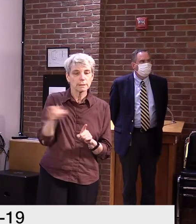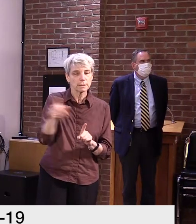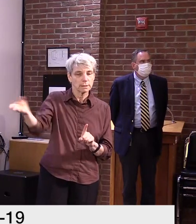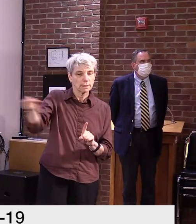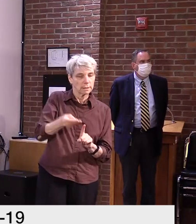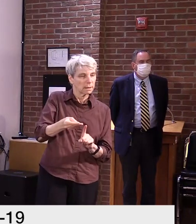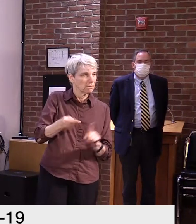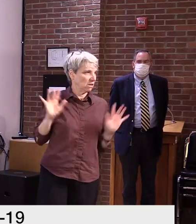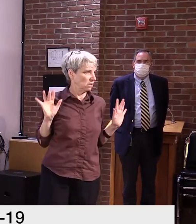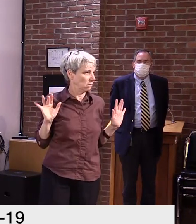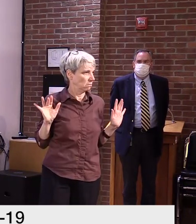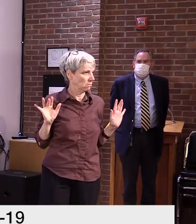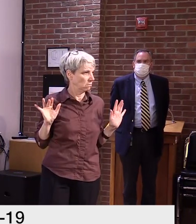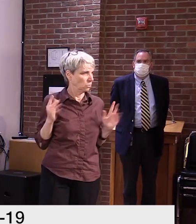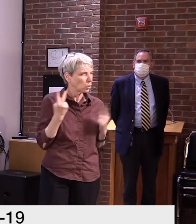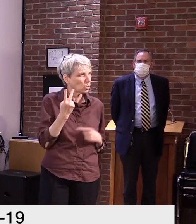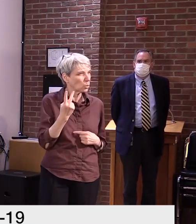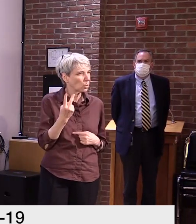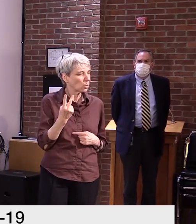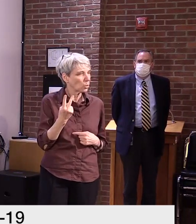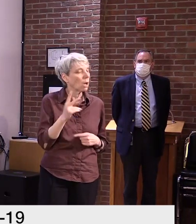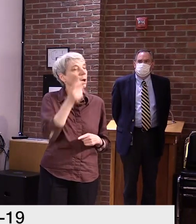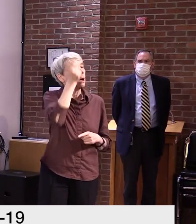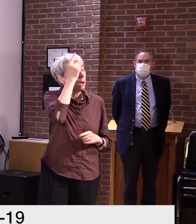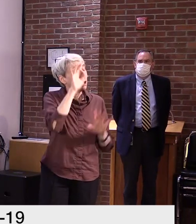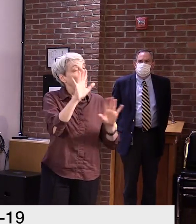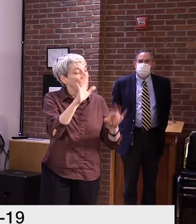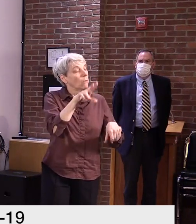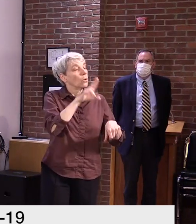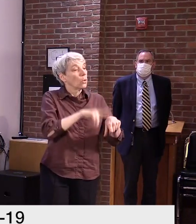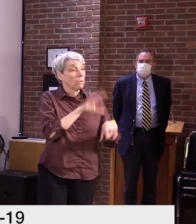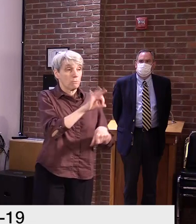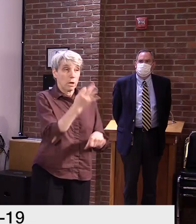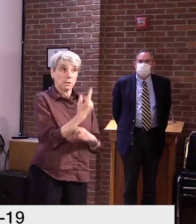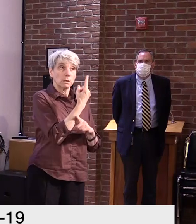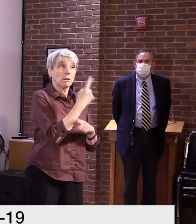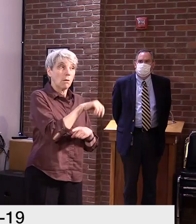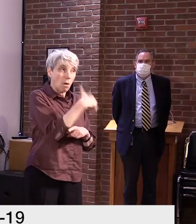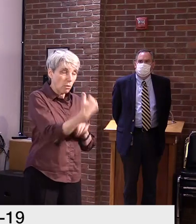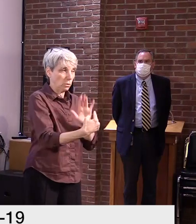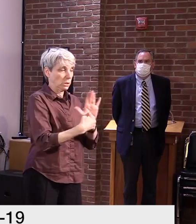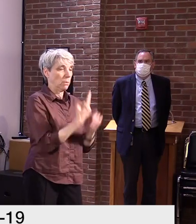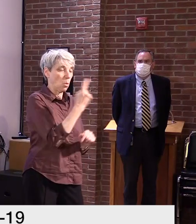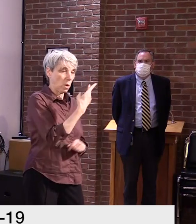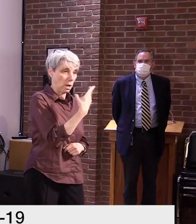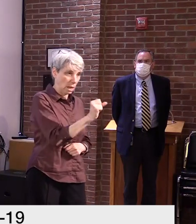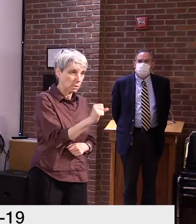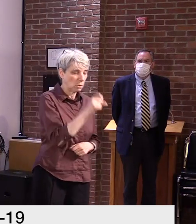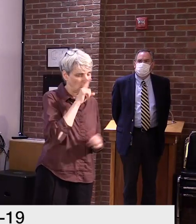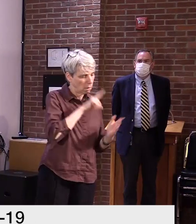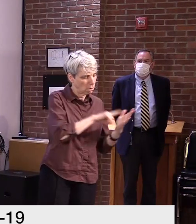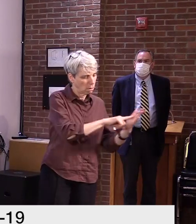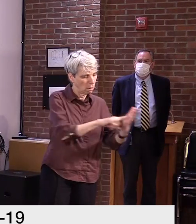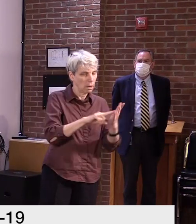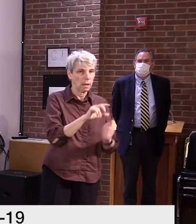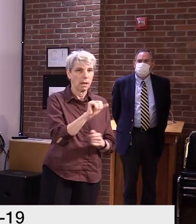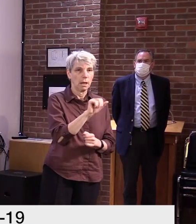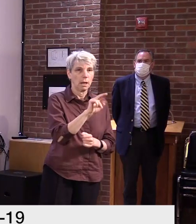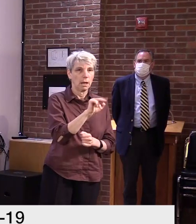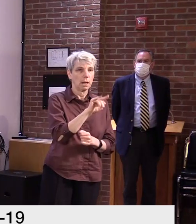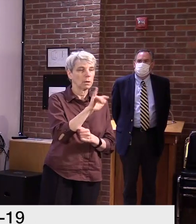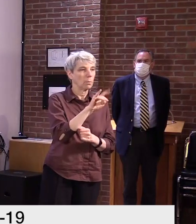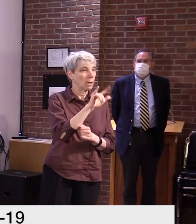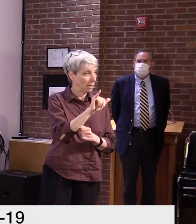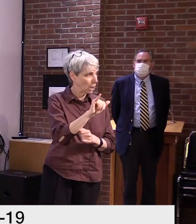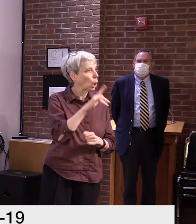I should temper that a little bit by stating that in France, in one high school, antibody studies did suggest that high school students in